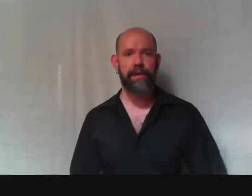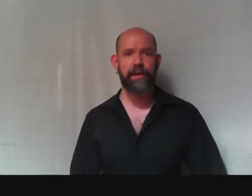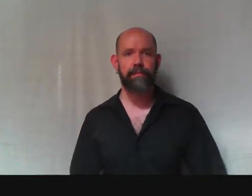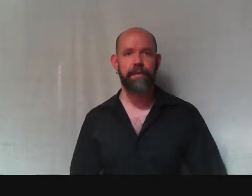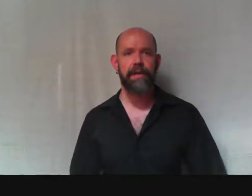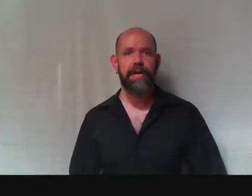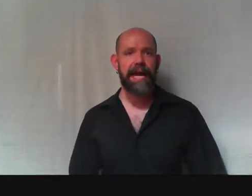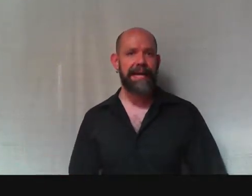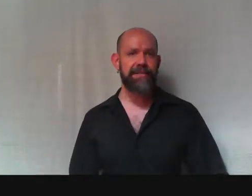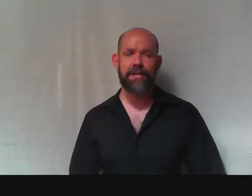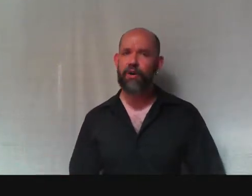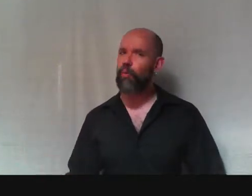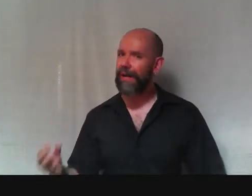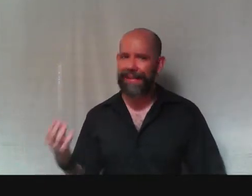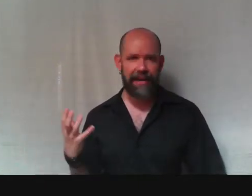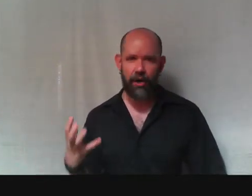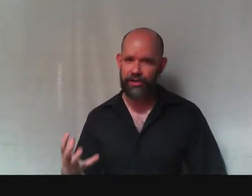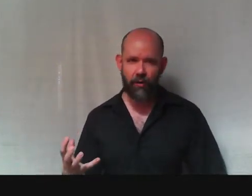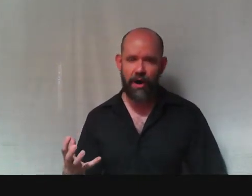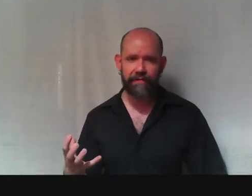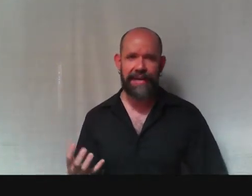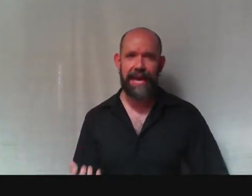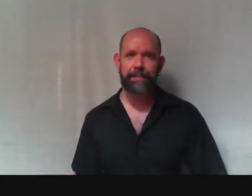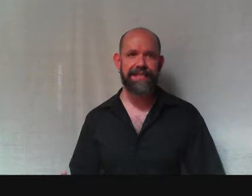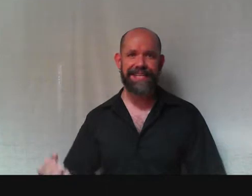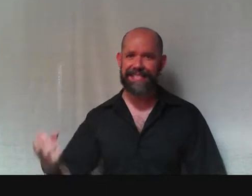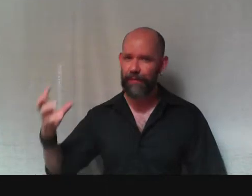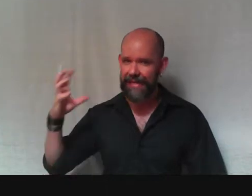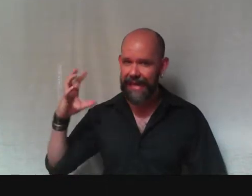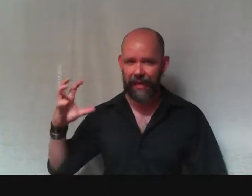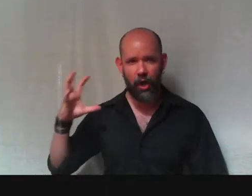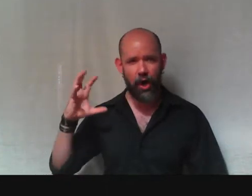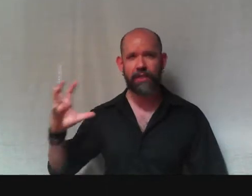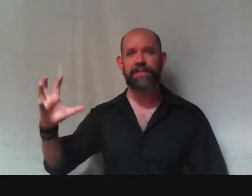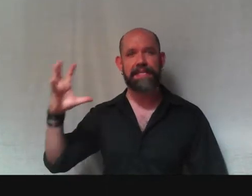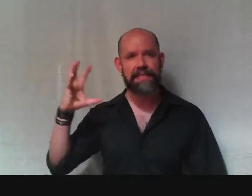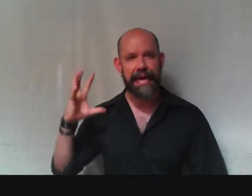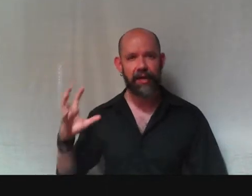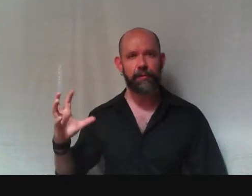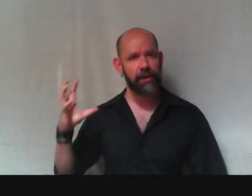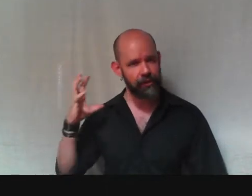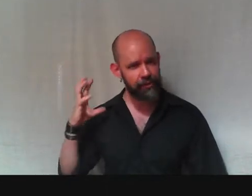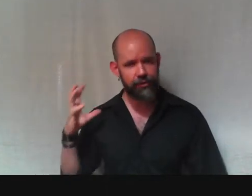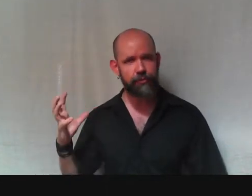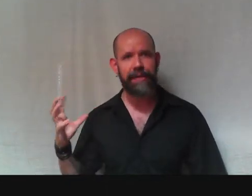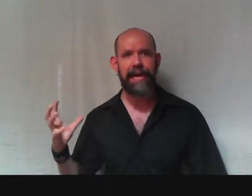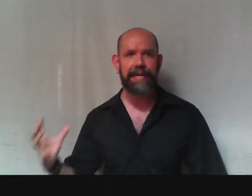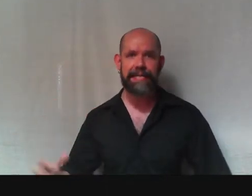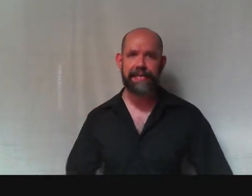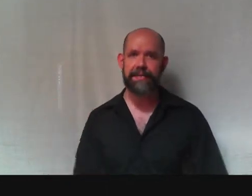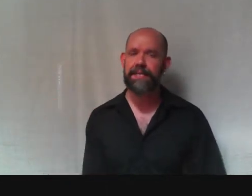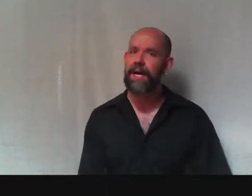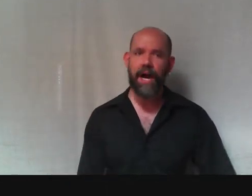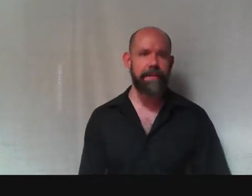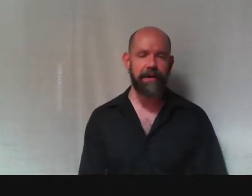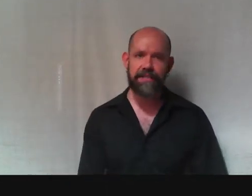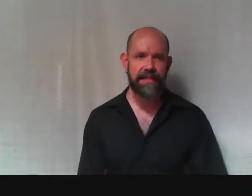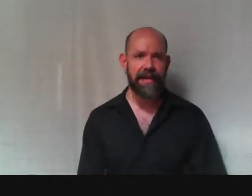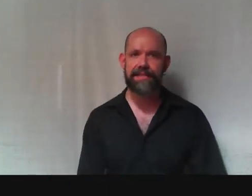them. And so, what then so often happens is that we get all of these terrible, stupid ideas about sex,